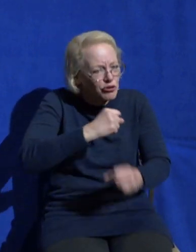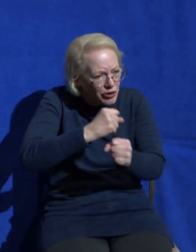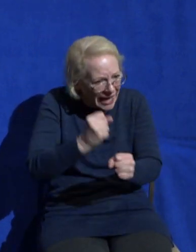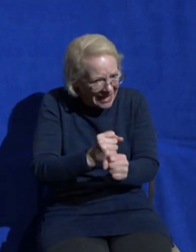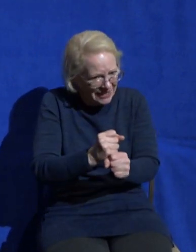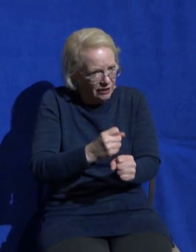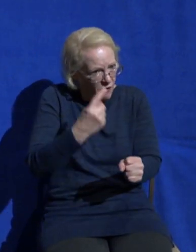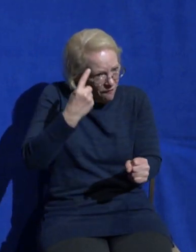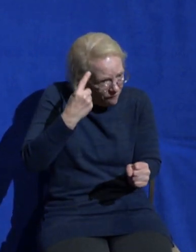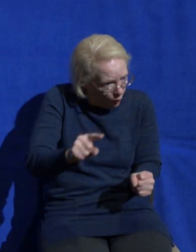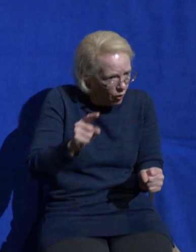talking to Christians